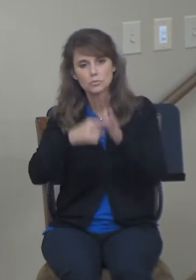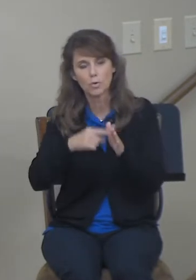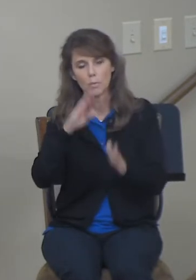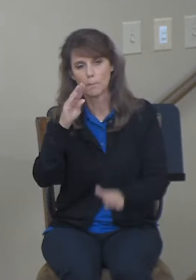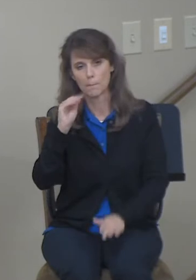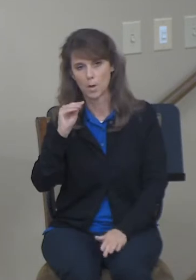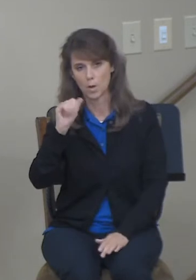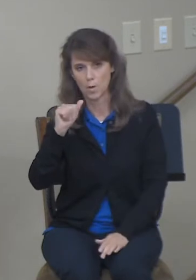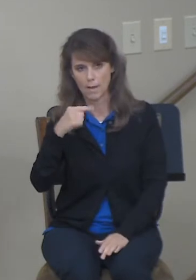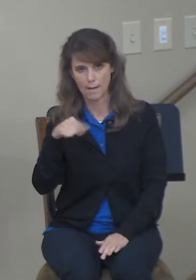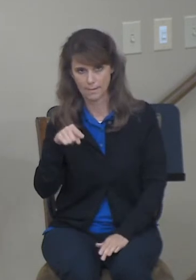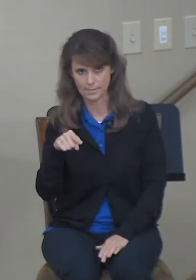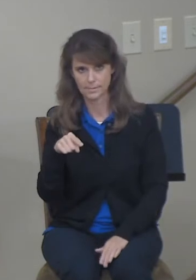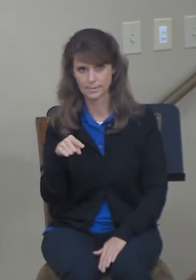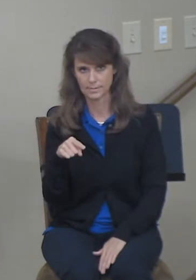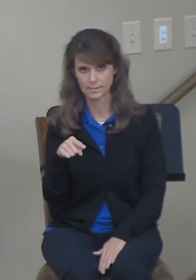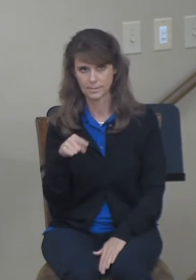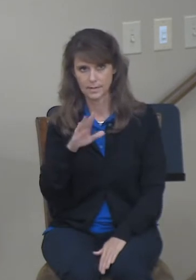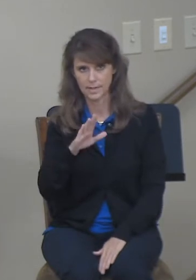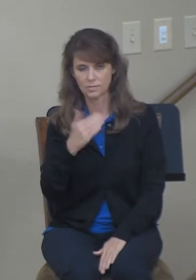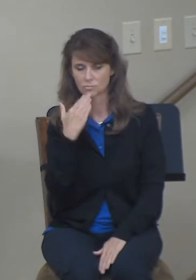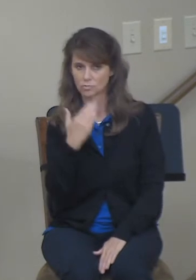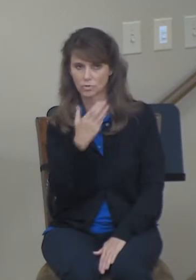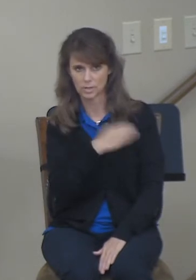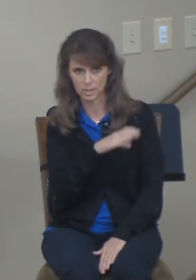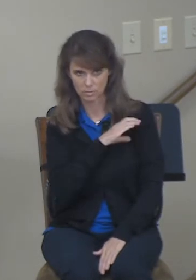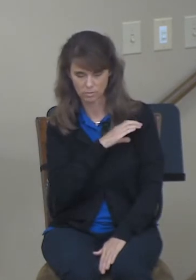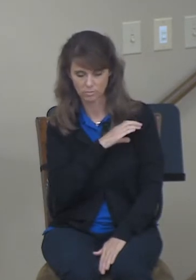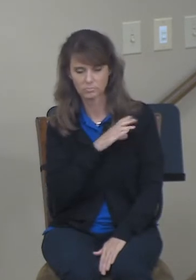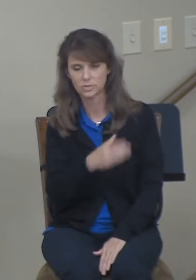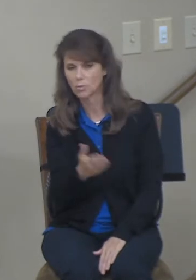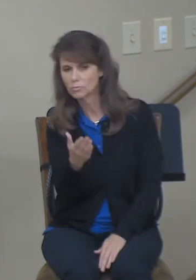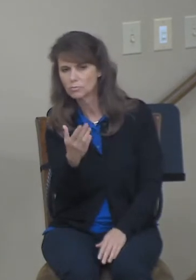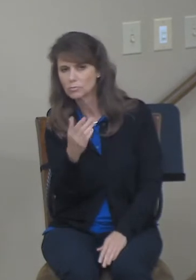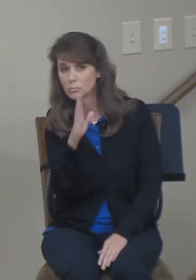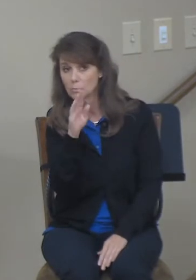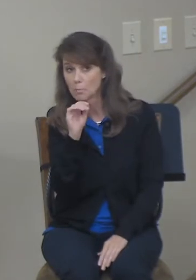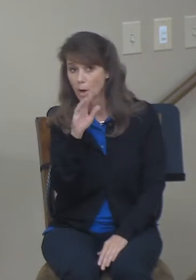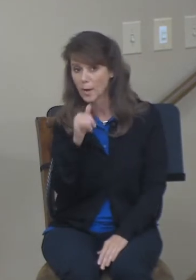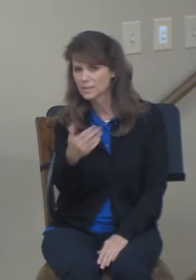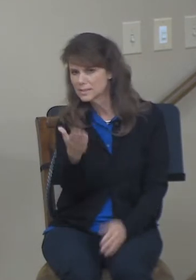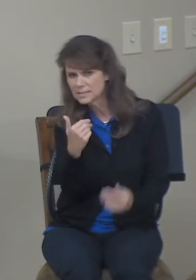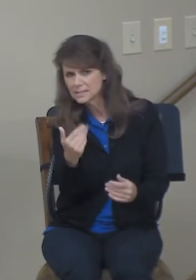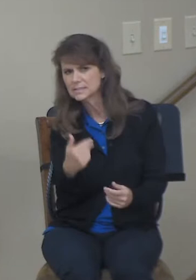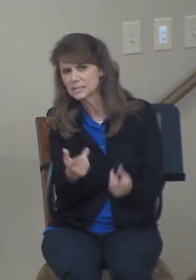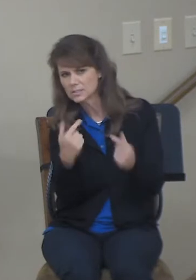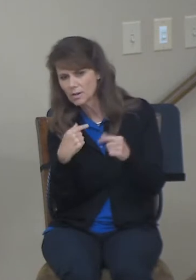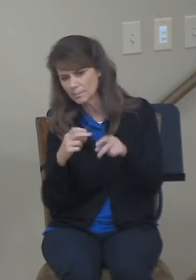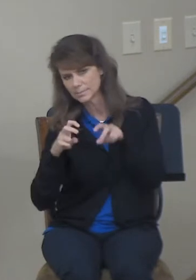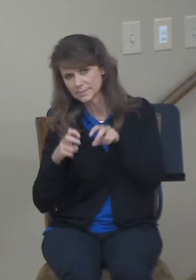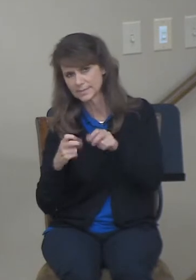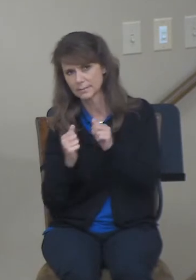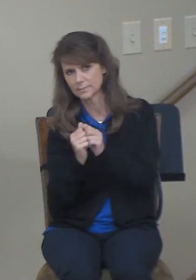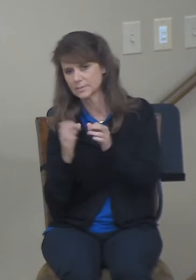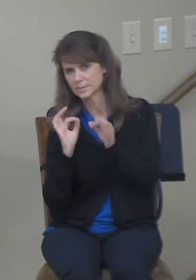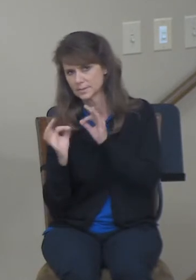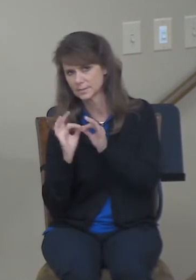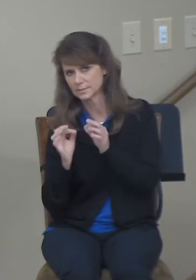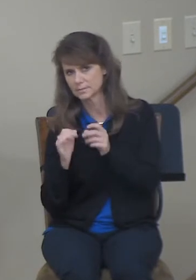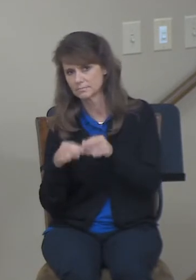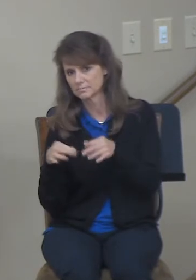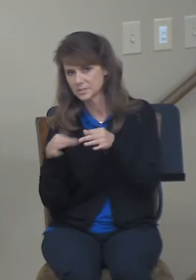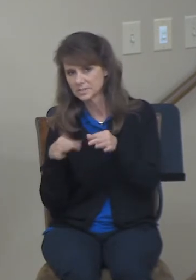act was going to cost. So he asked him to turn and sit down and begin to discuss the matter with him. Boaz